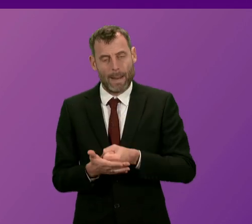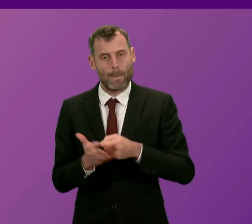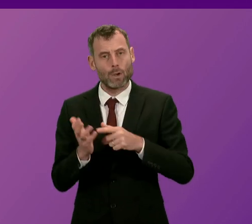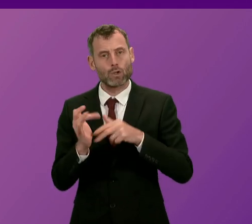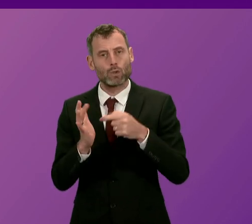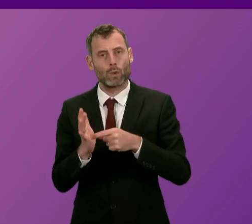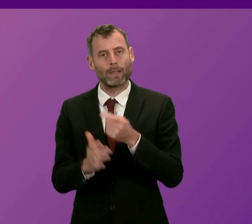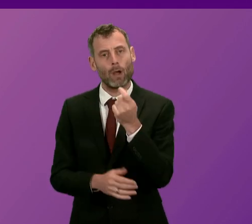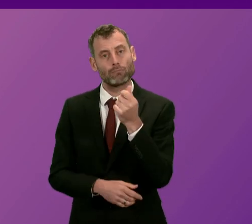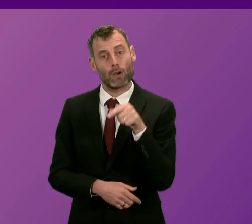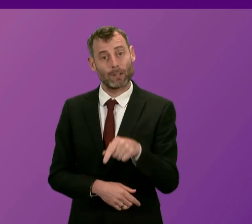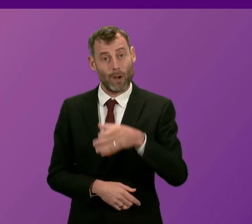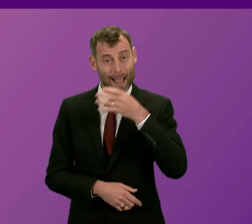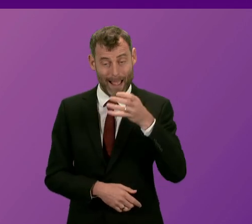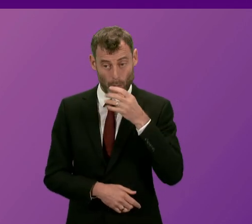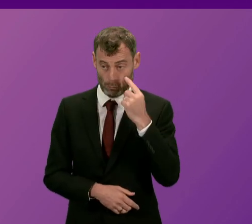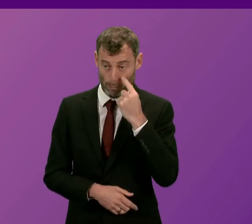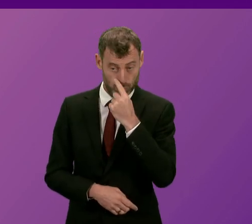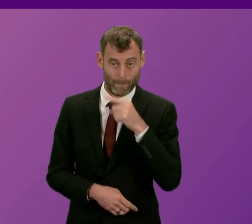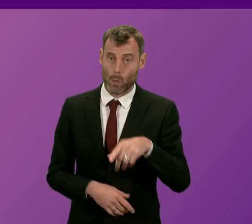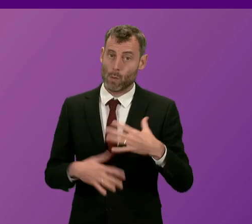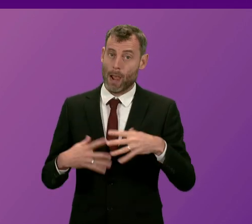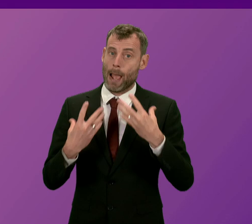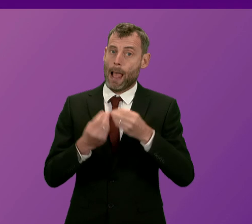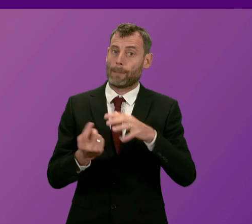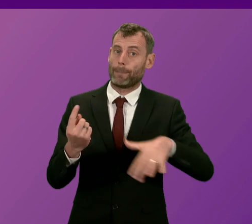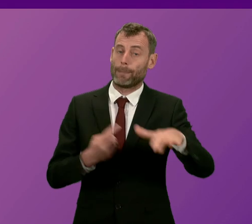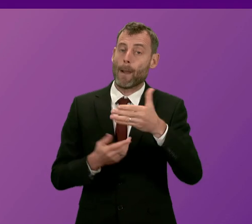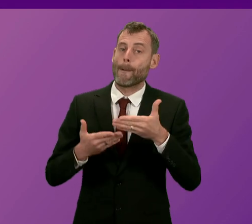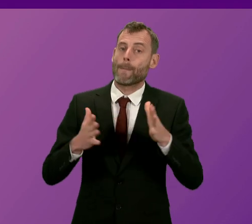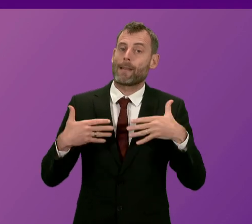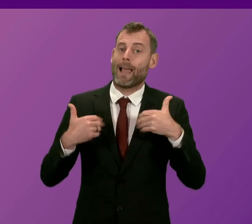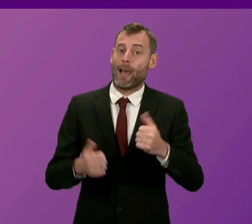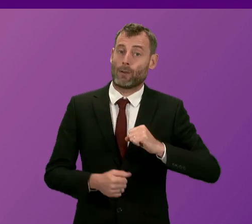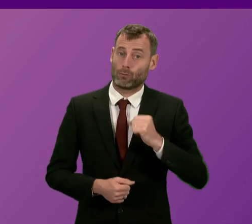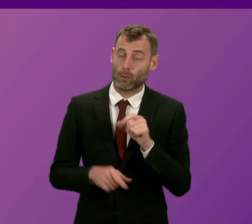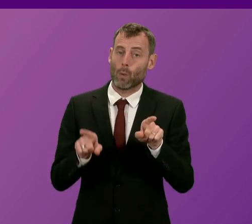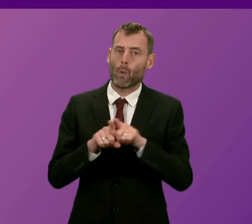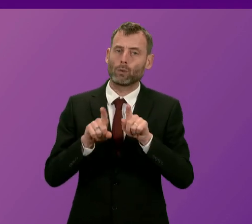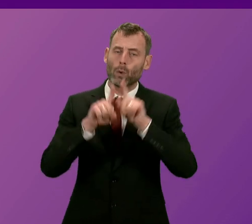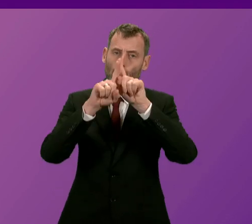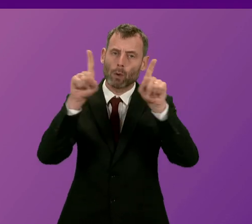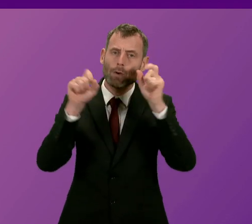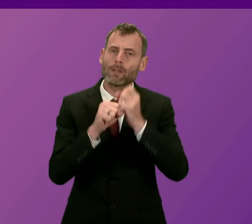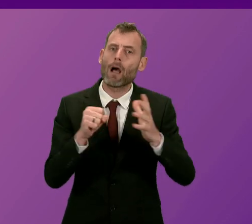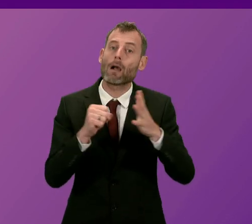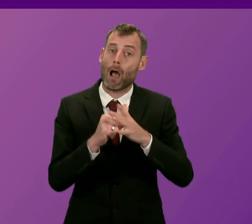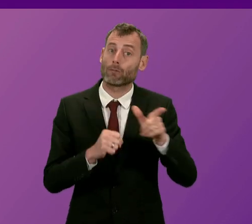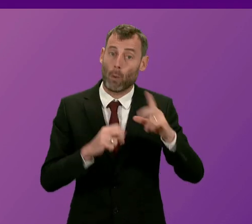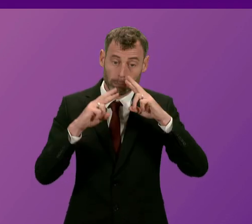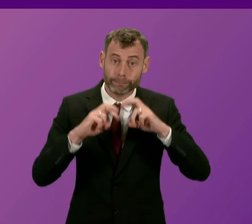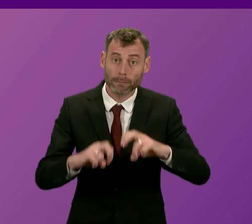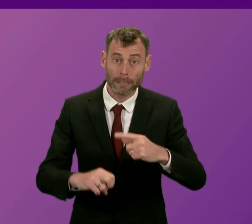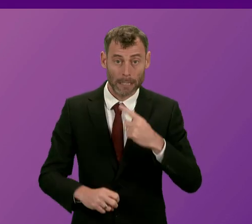already proven itself given that Public Health Scotland and the University of Glasgow analysis estimates that the policy